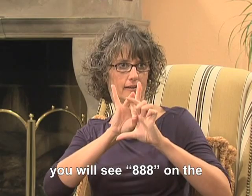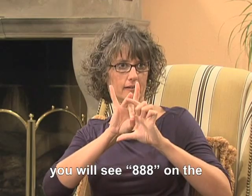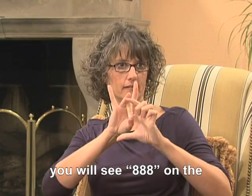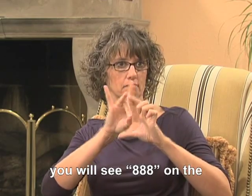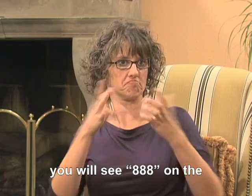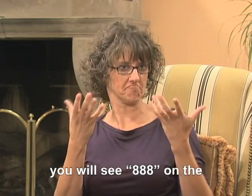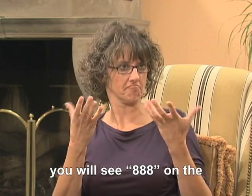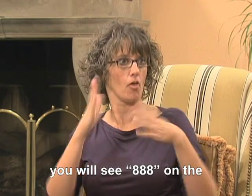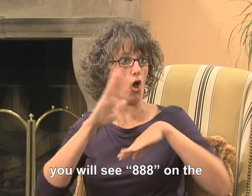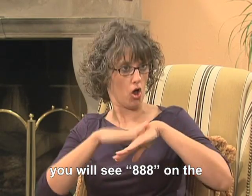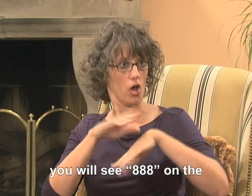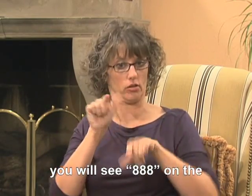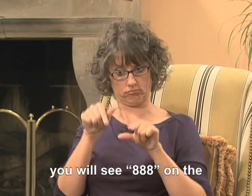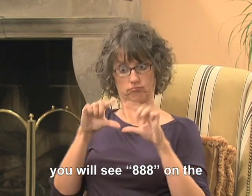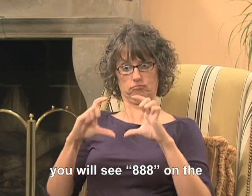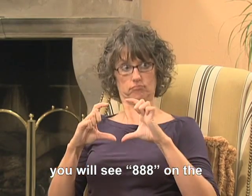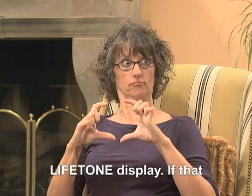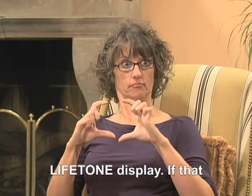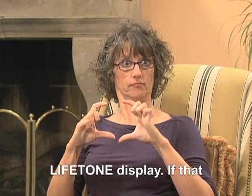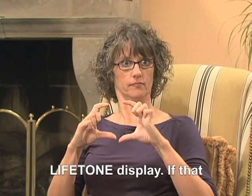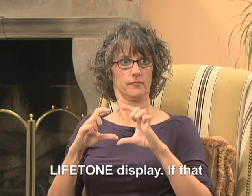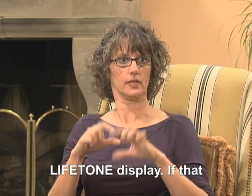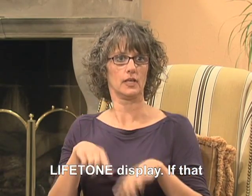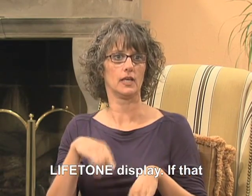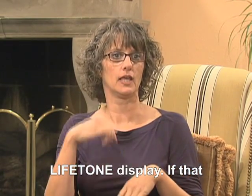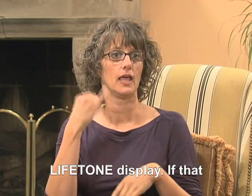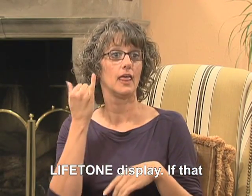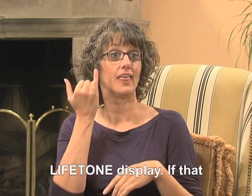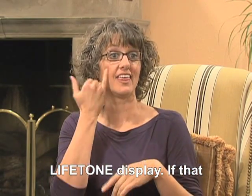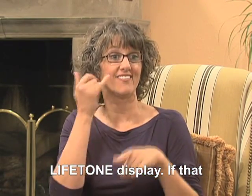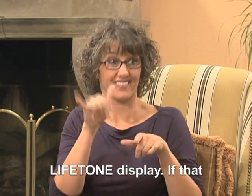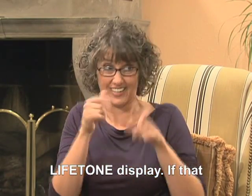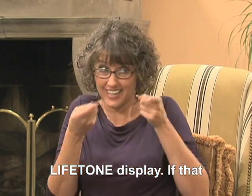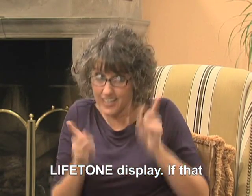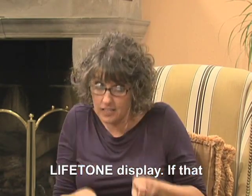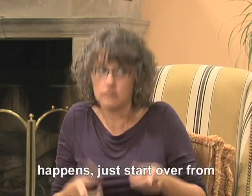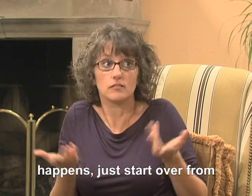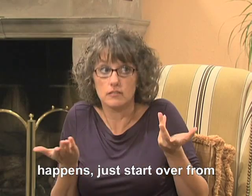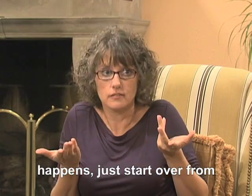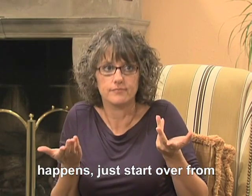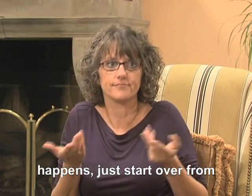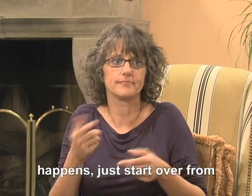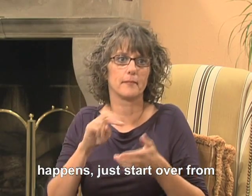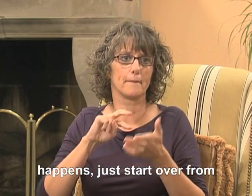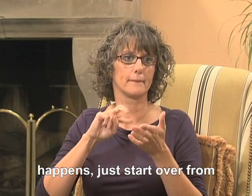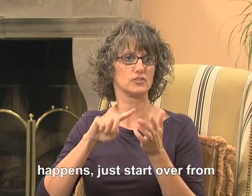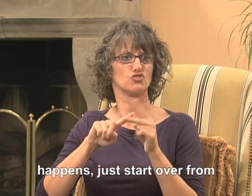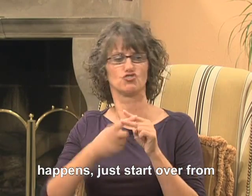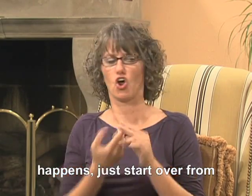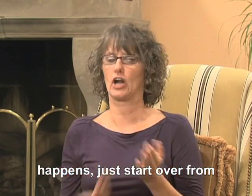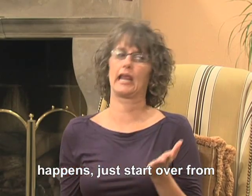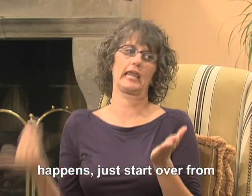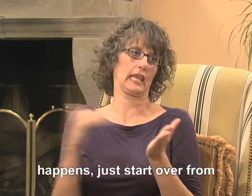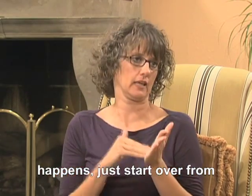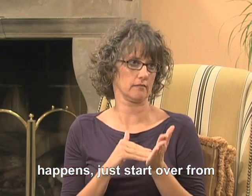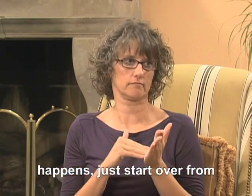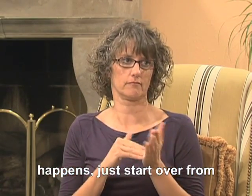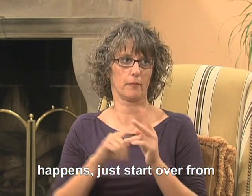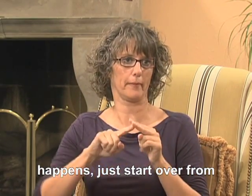on the Lifetone display. If that happens, just start over from the